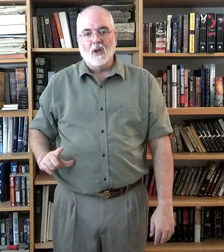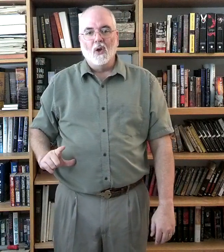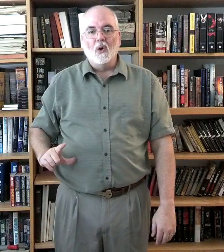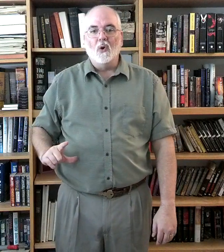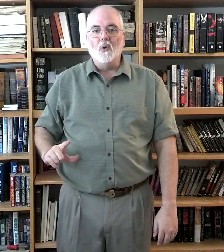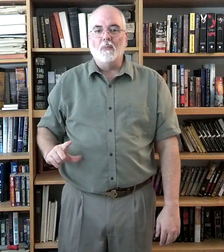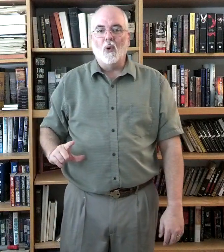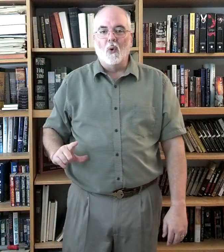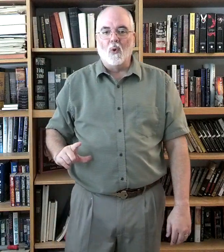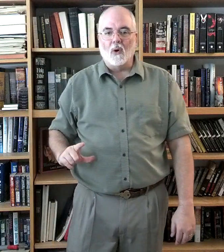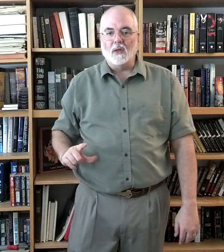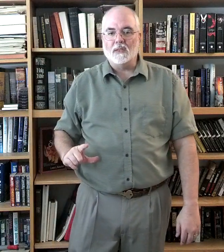Who pours.